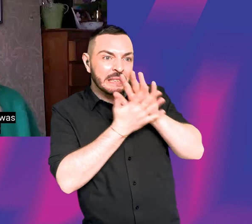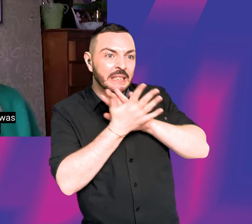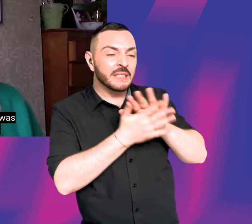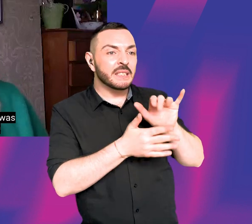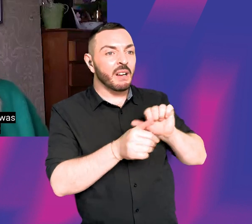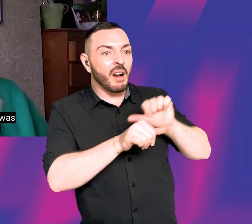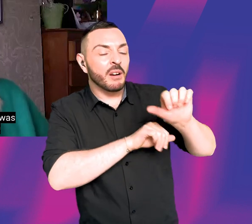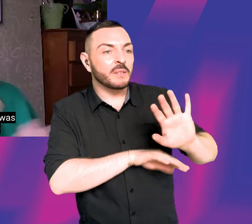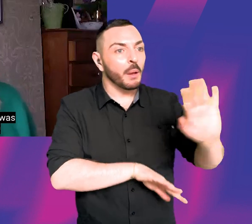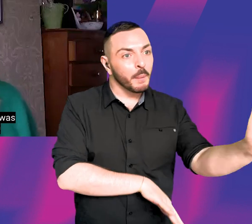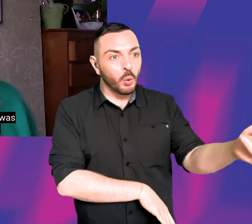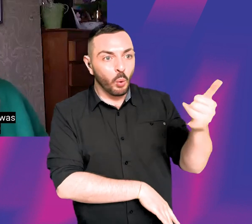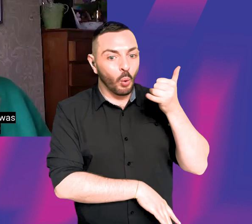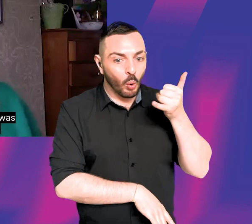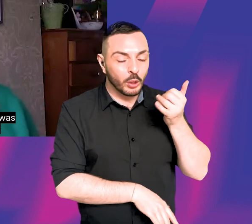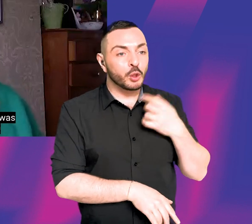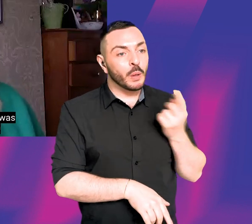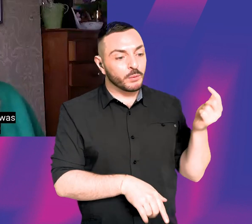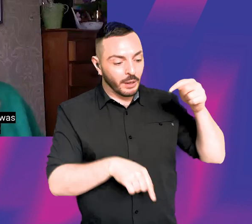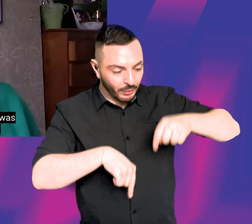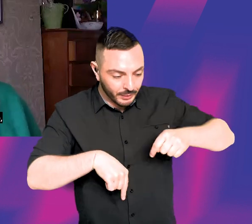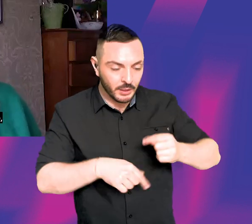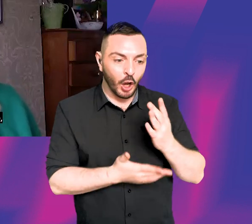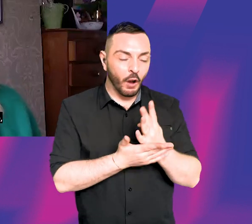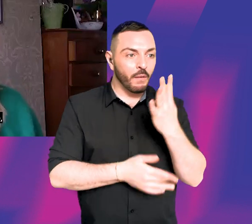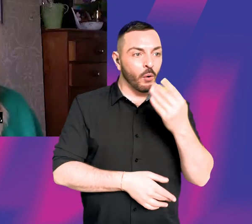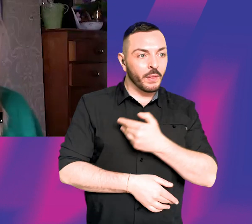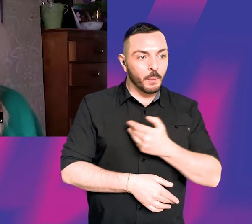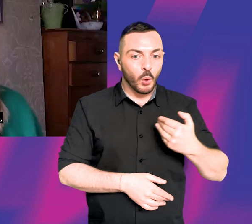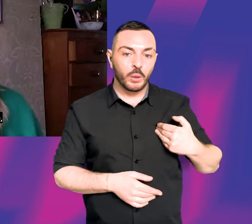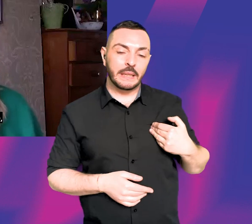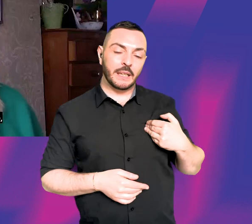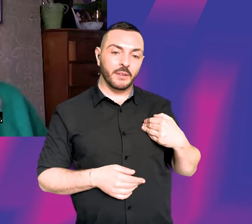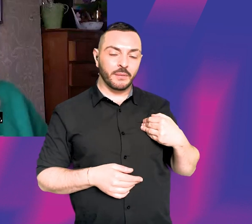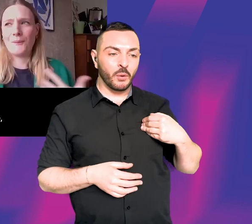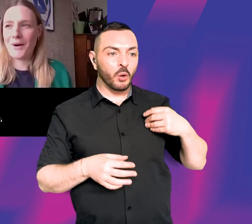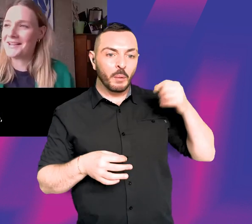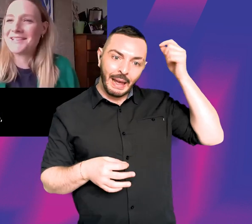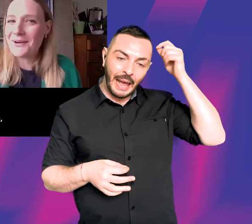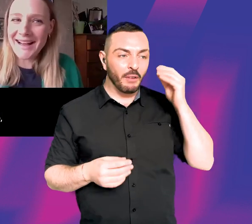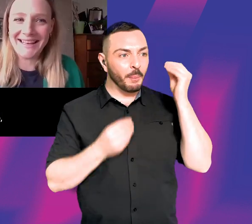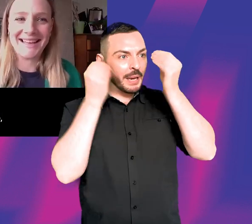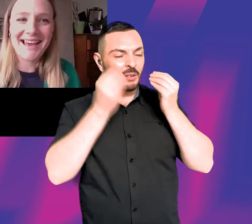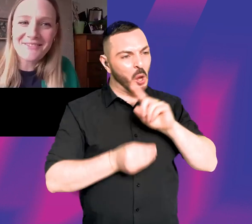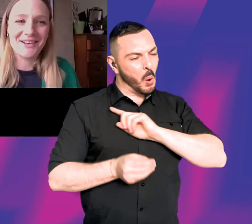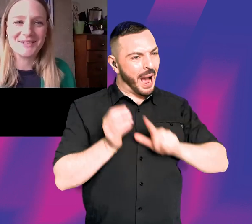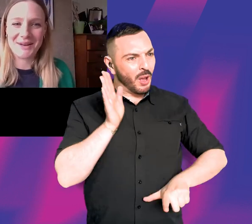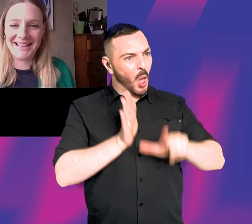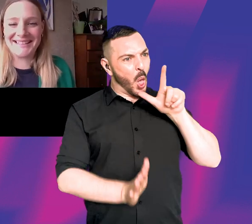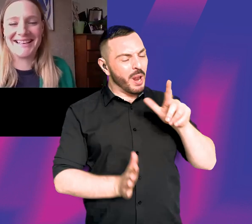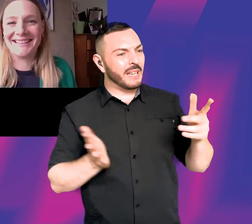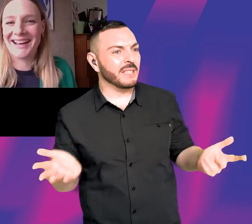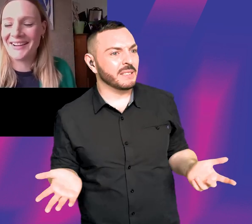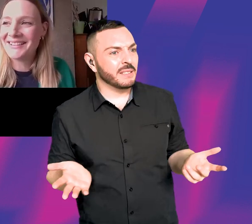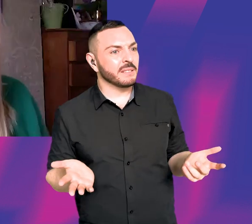up and was like, you have to come here at 4.30 in the morning for hair and makeup, I was like, why so early? That feels